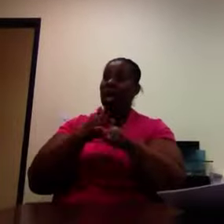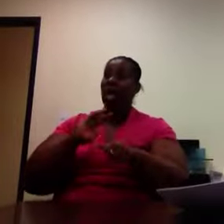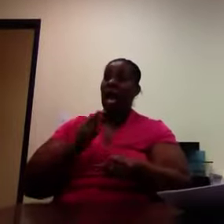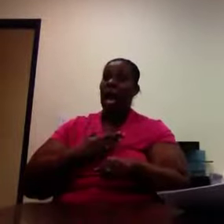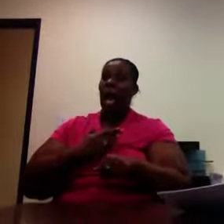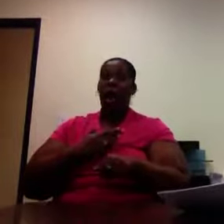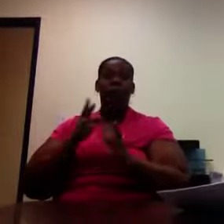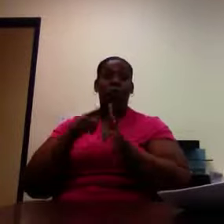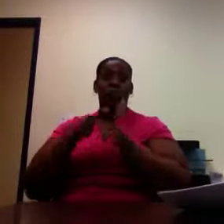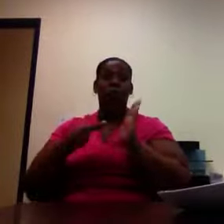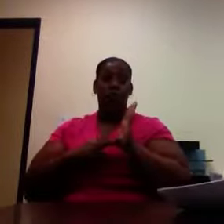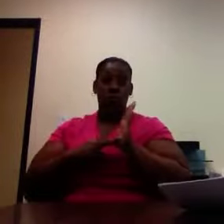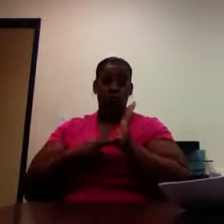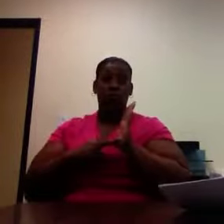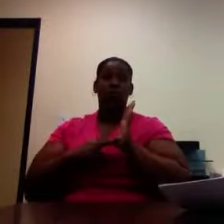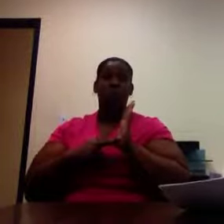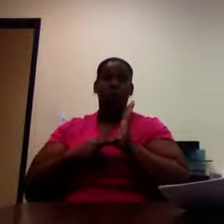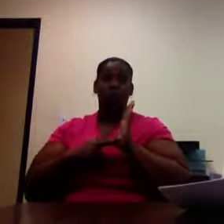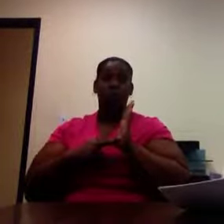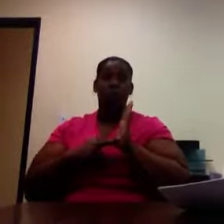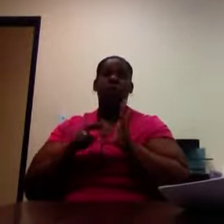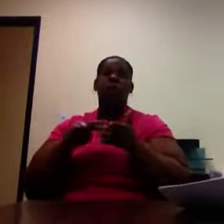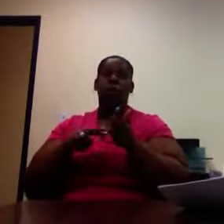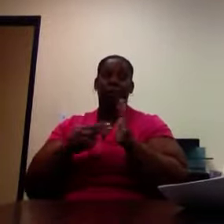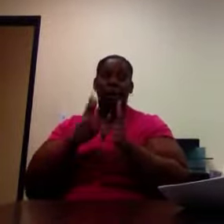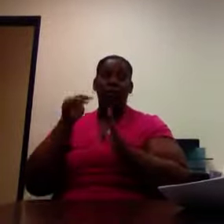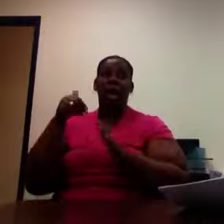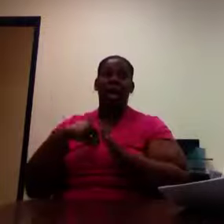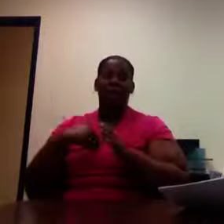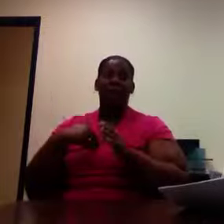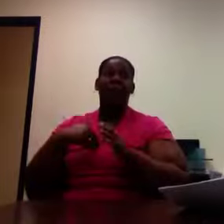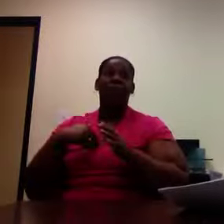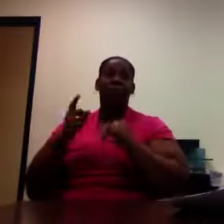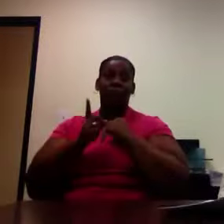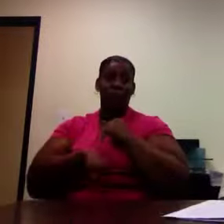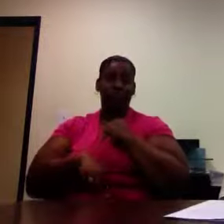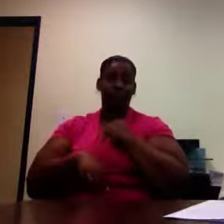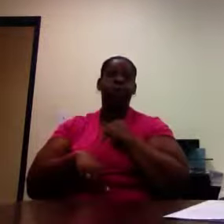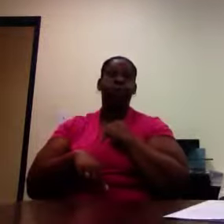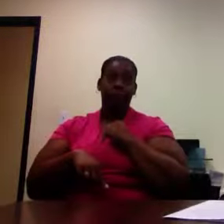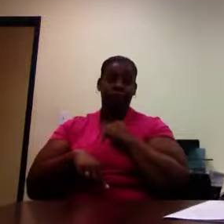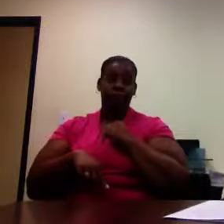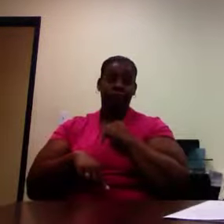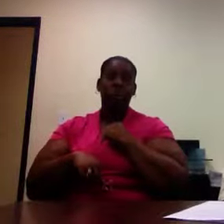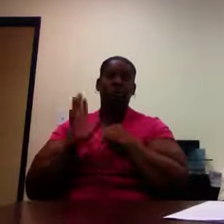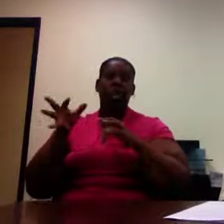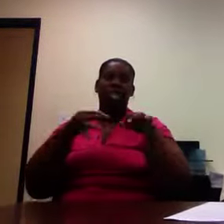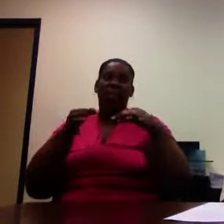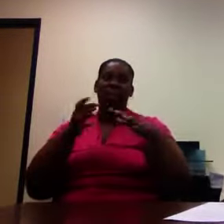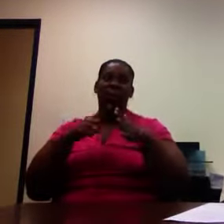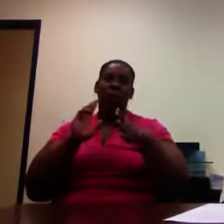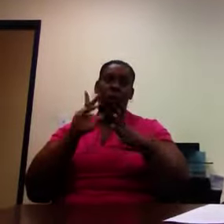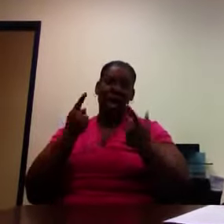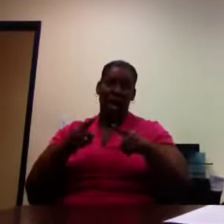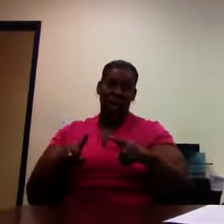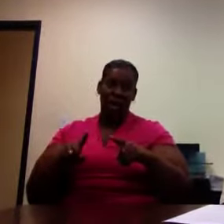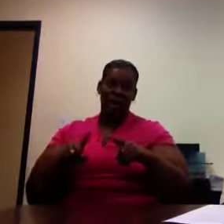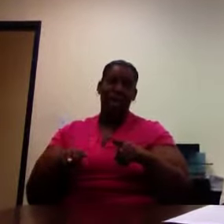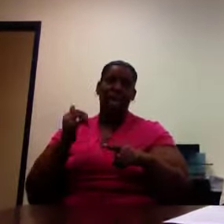improvement is observed, disciplinary measures will be taken. The following action will be taken when the rules and regulations are not followed.